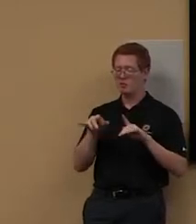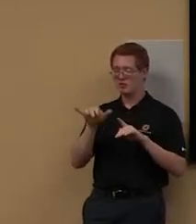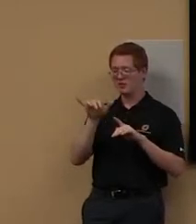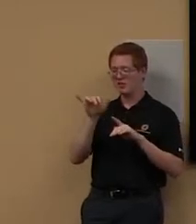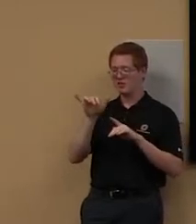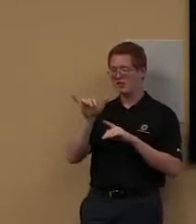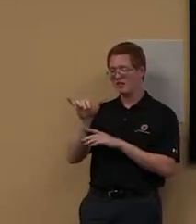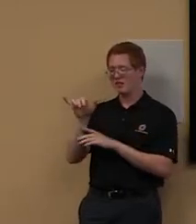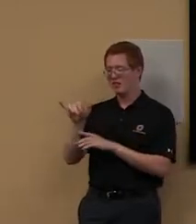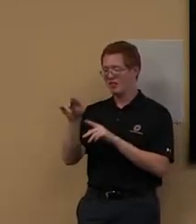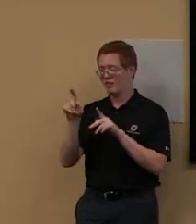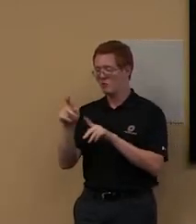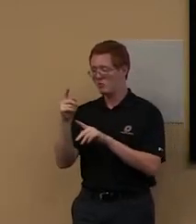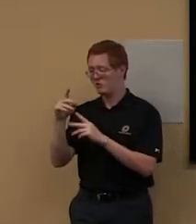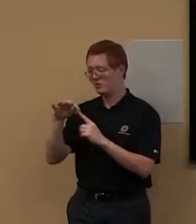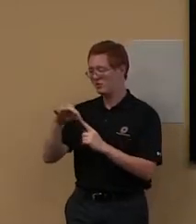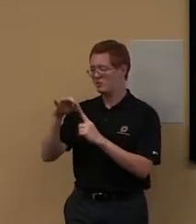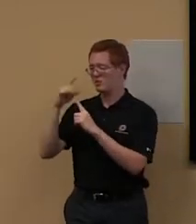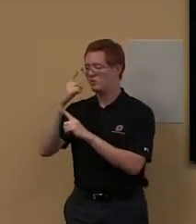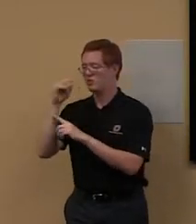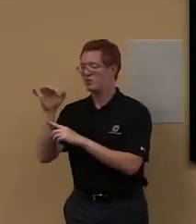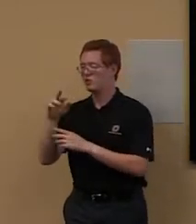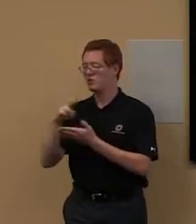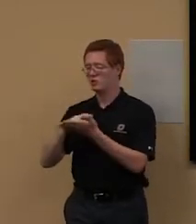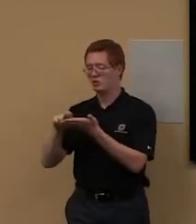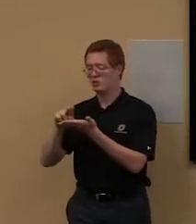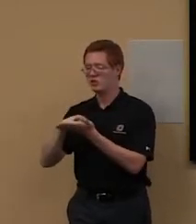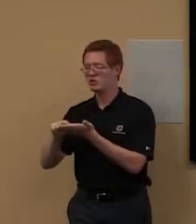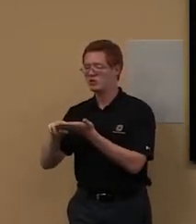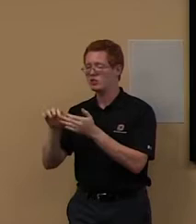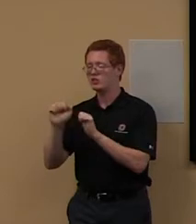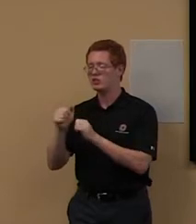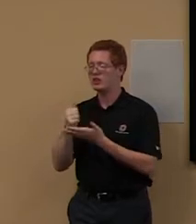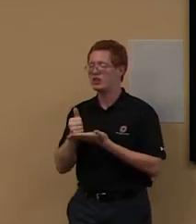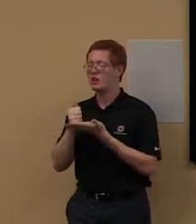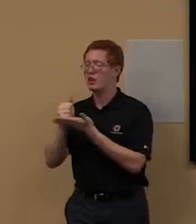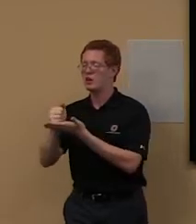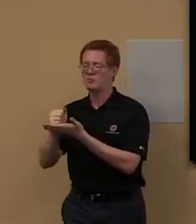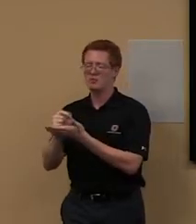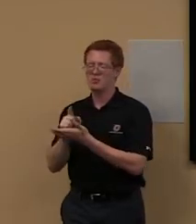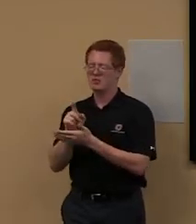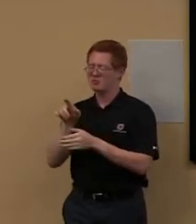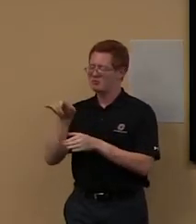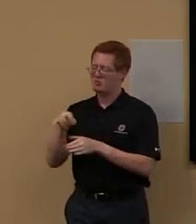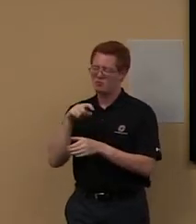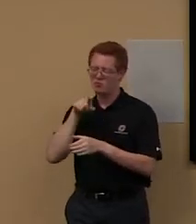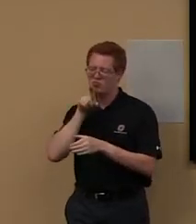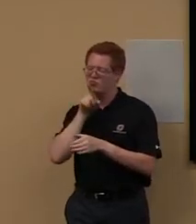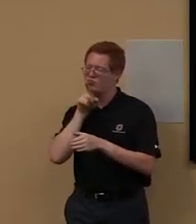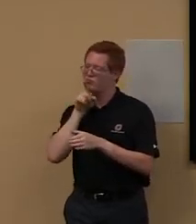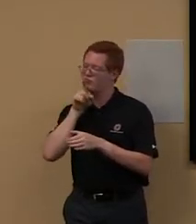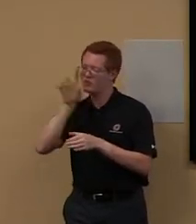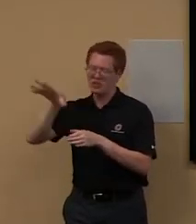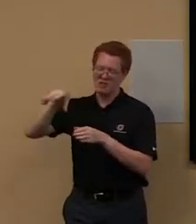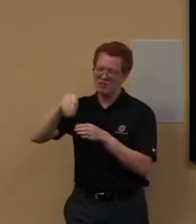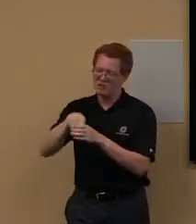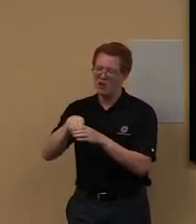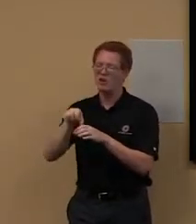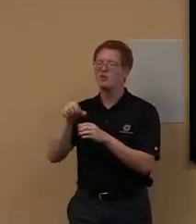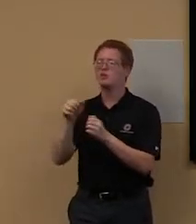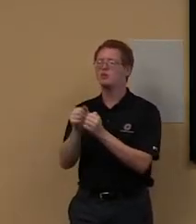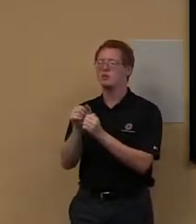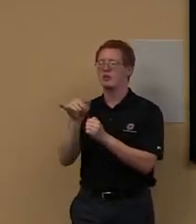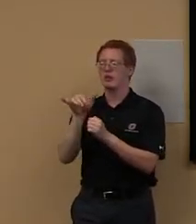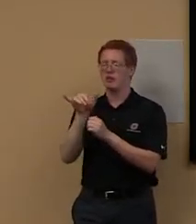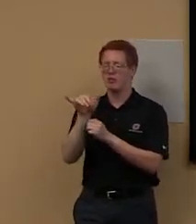Um, and that's those specific topics that are, um, that are specific to your, uh, to